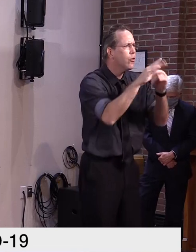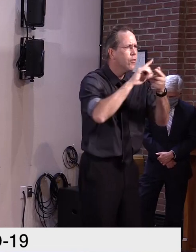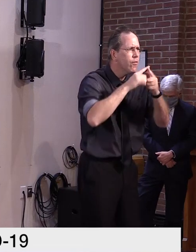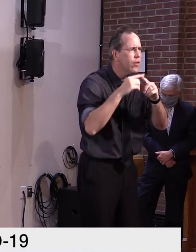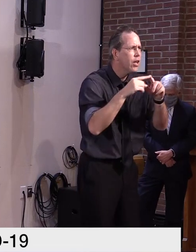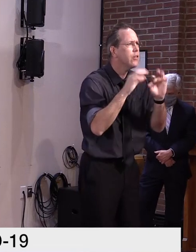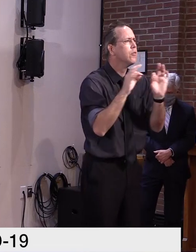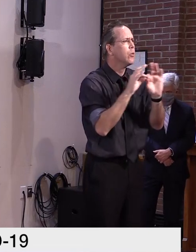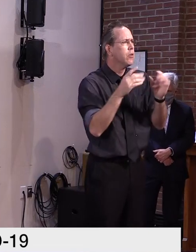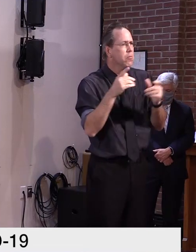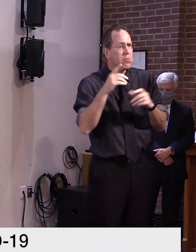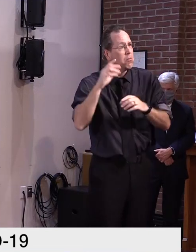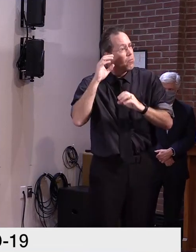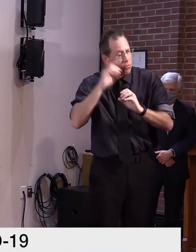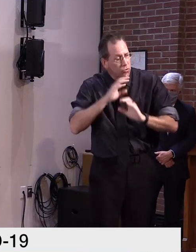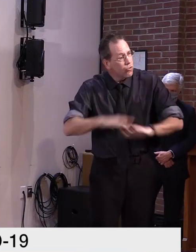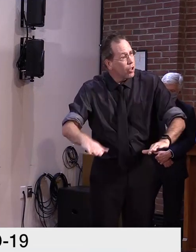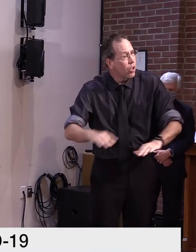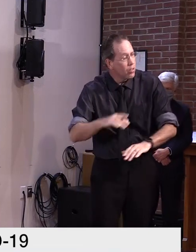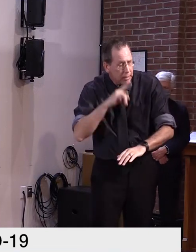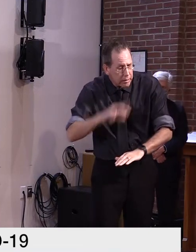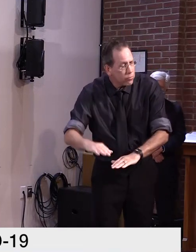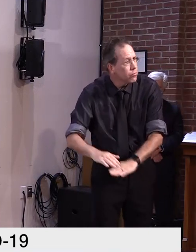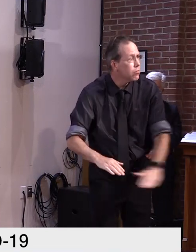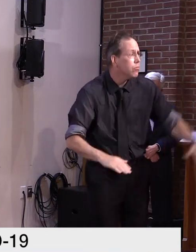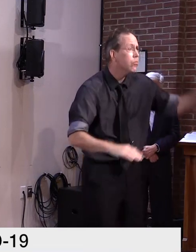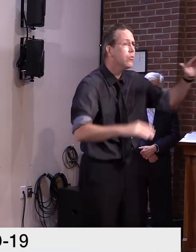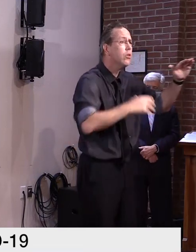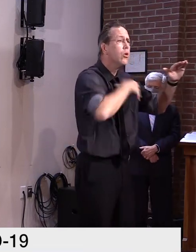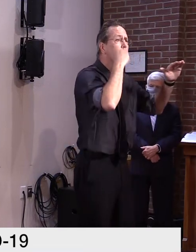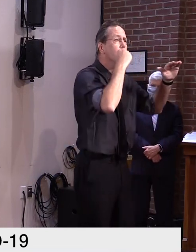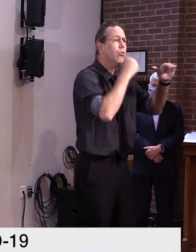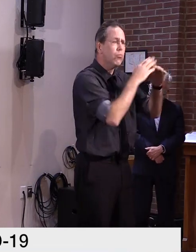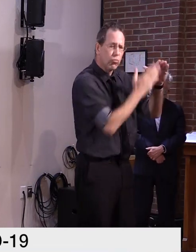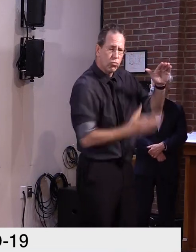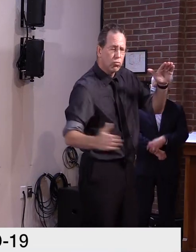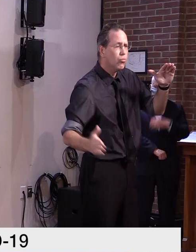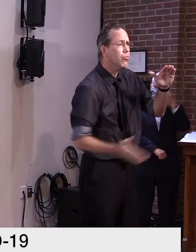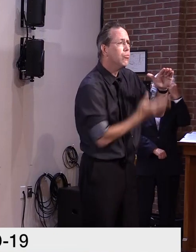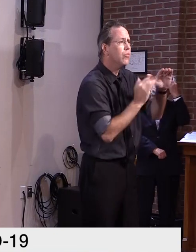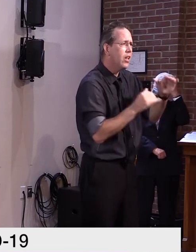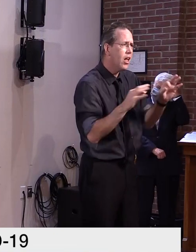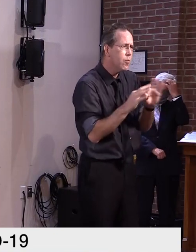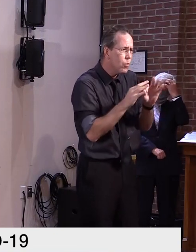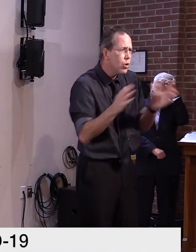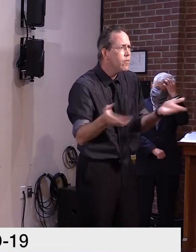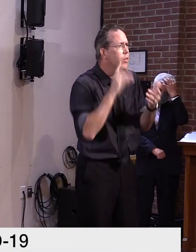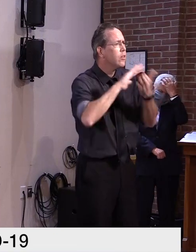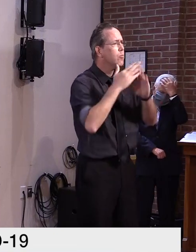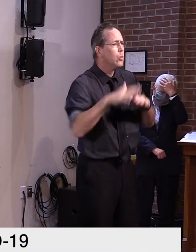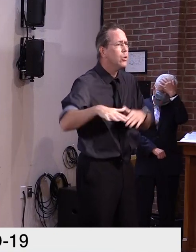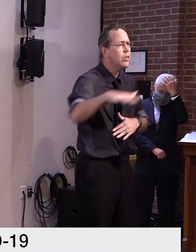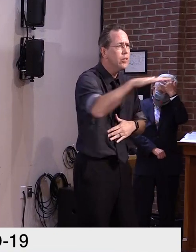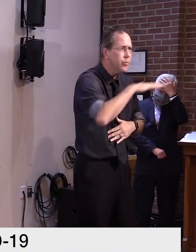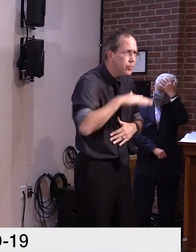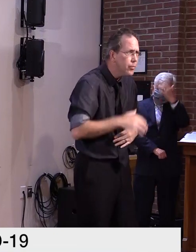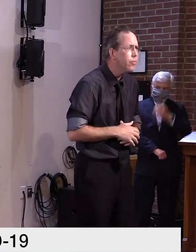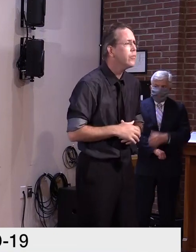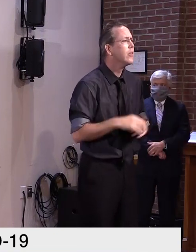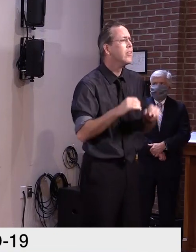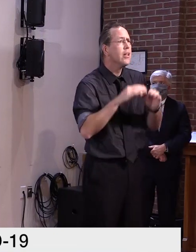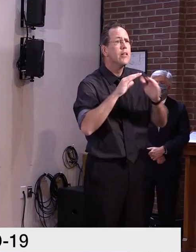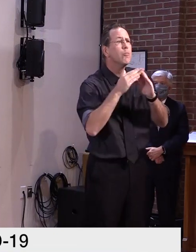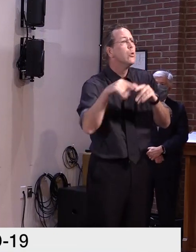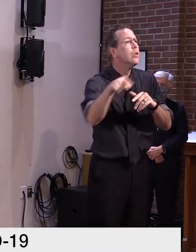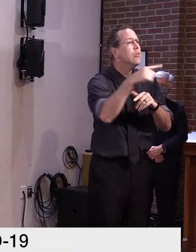career. A better systems to serve our neighbors in need. And stronger communities that are already attracting more people to the